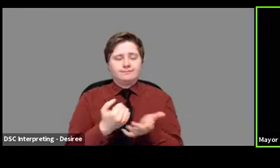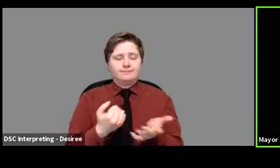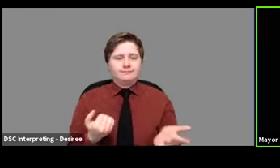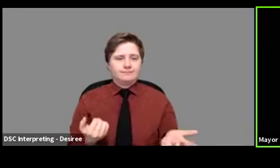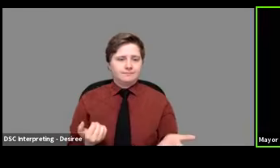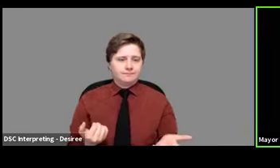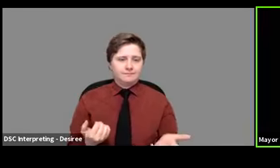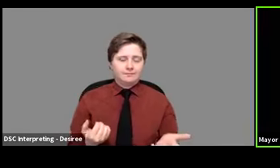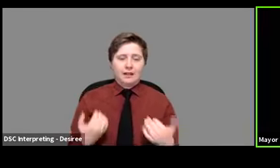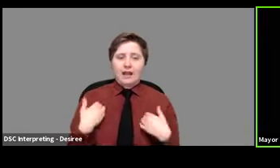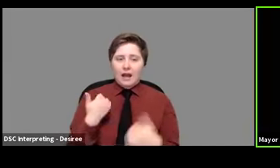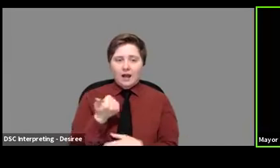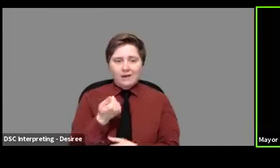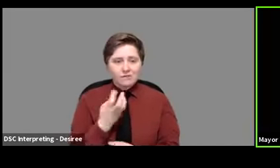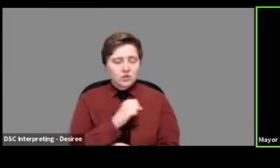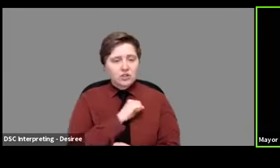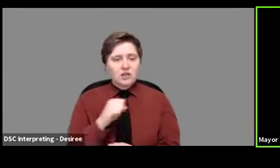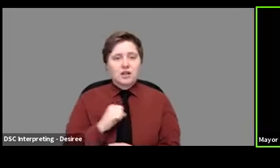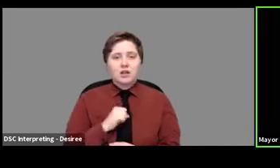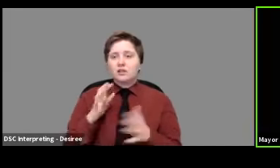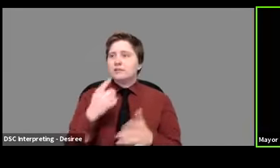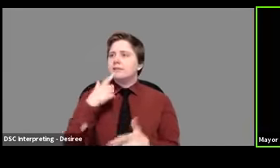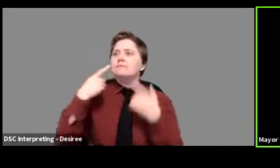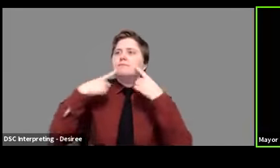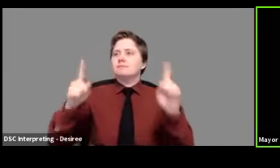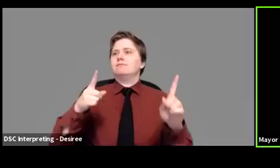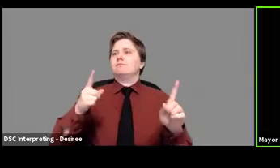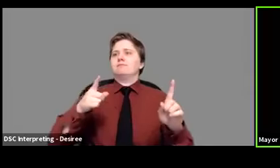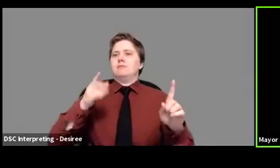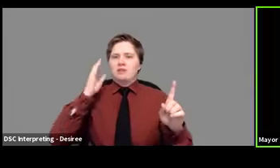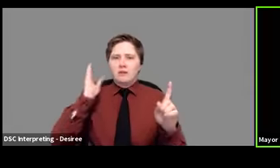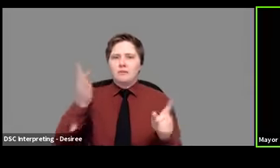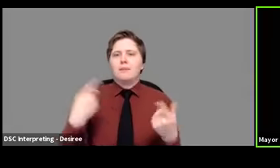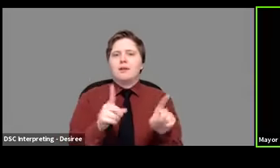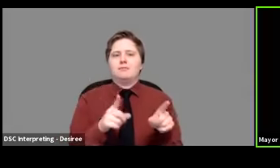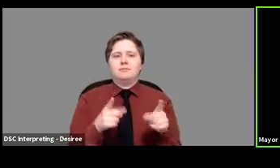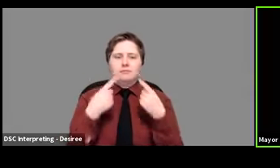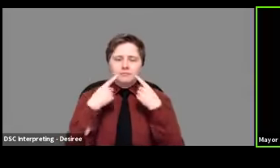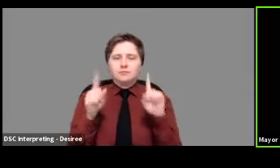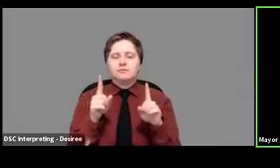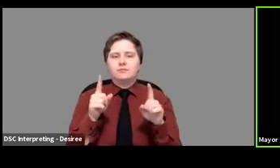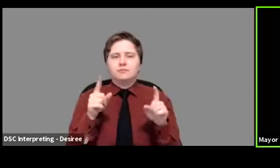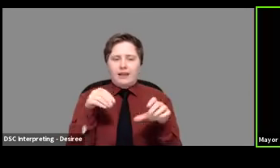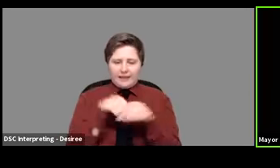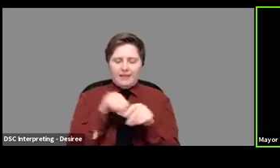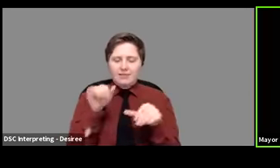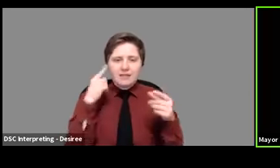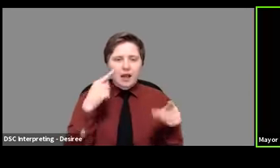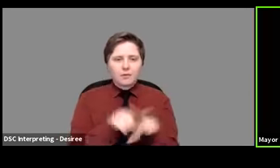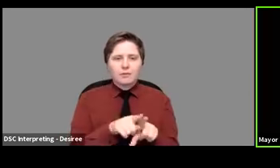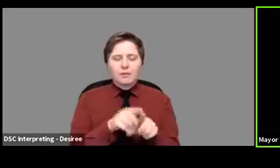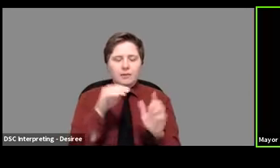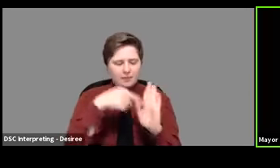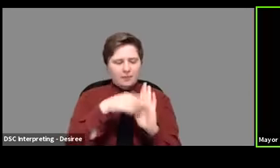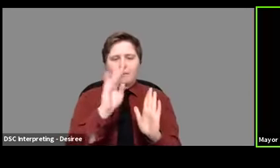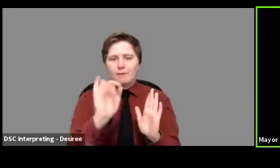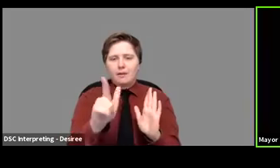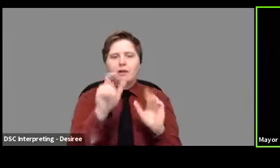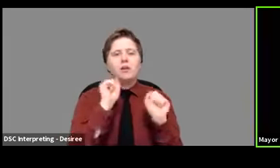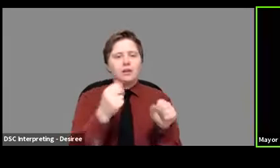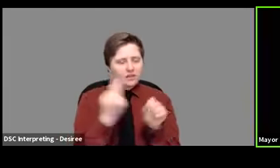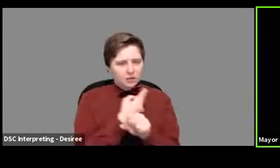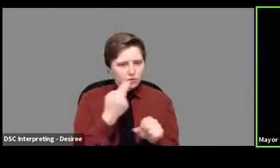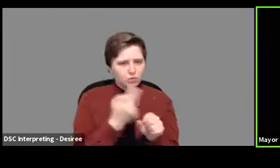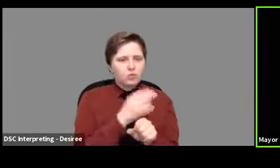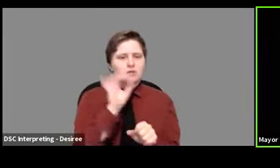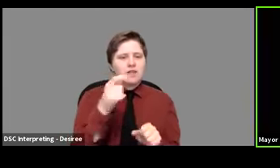The, we had a couple of senators say, we did it. You know, it's, it's, we've, uh, it's going to be in this compromise. It's going to be in this bill. You'll be able to use your